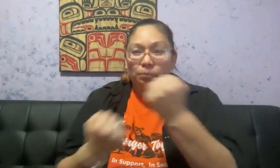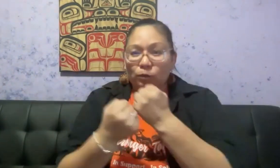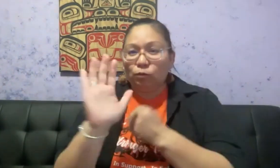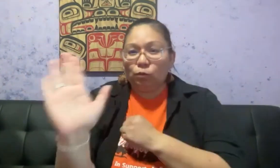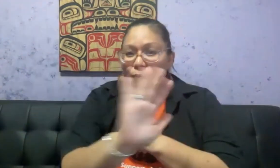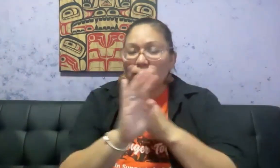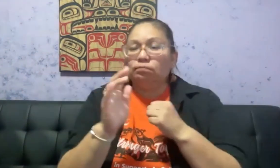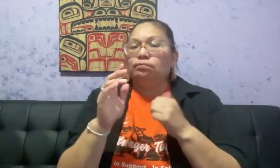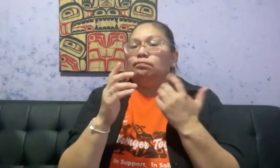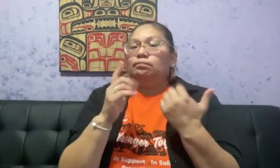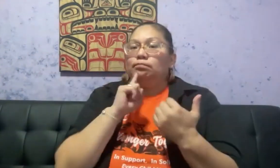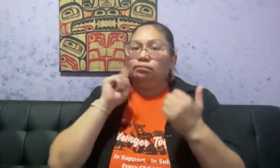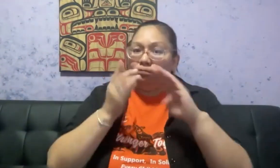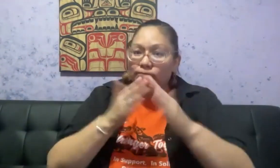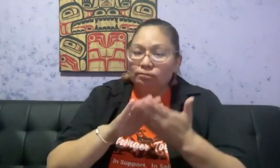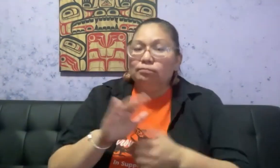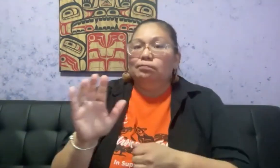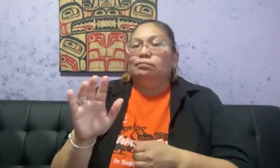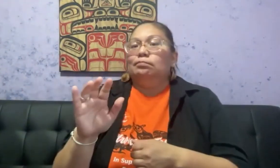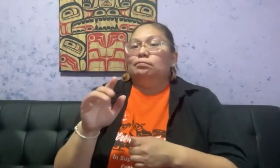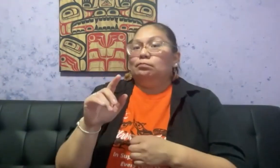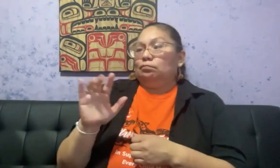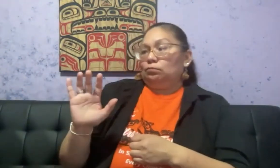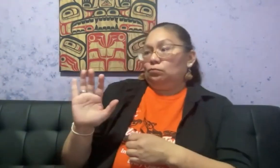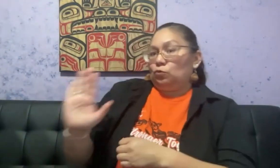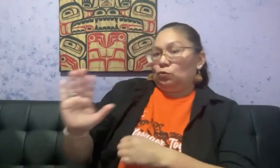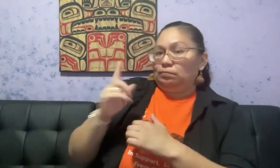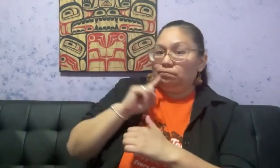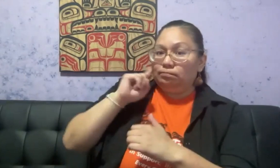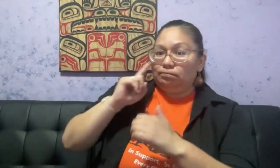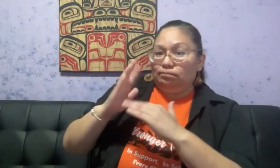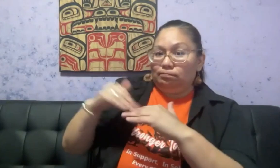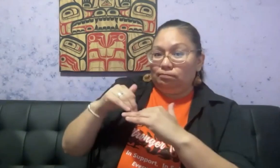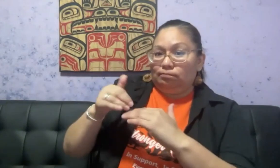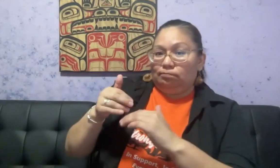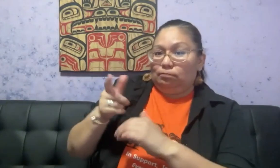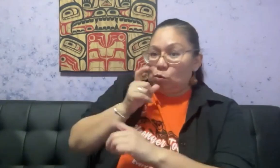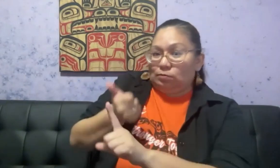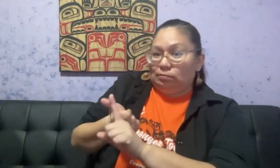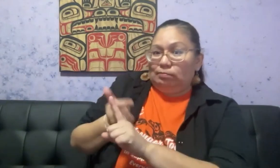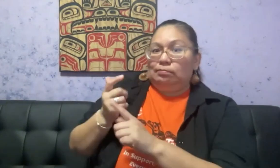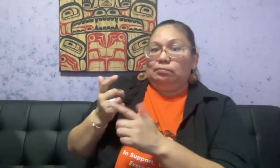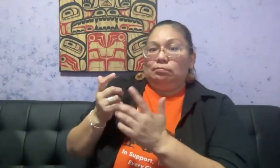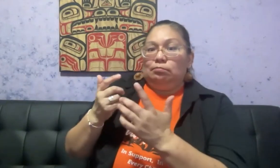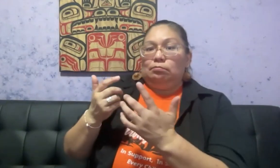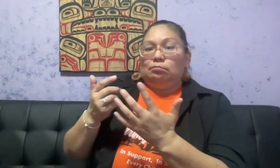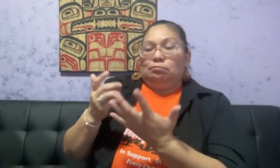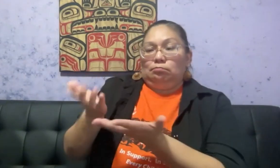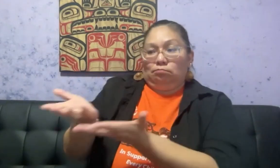And it shows your commitment to ongoing learning about Indigenous history here in Canada. Because we